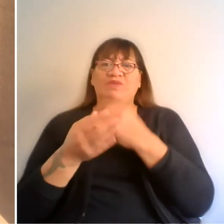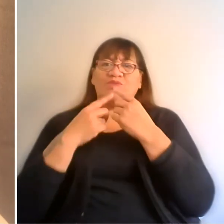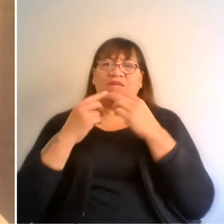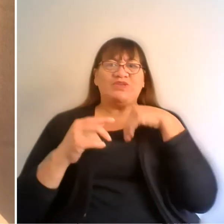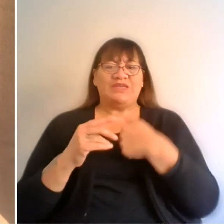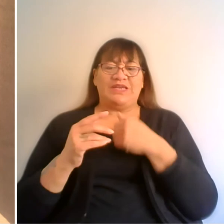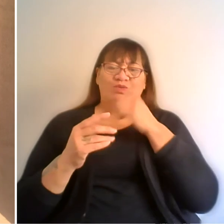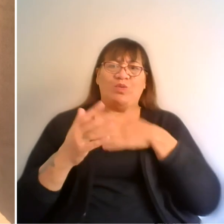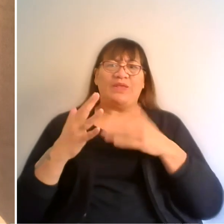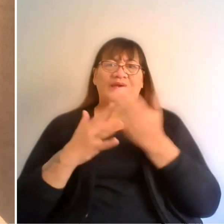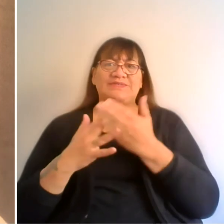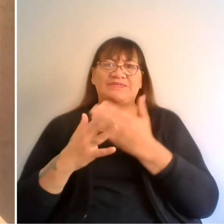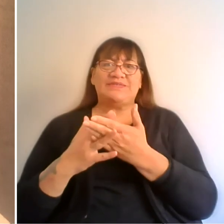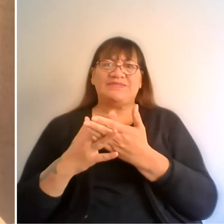access